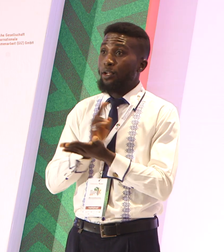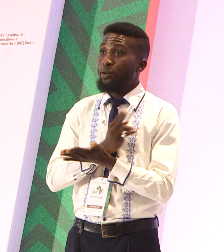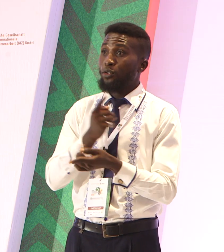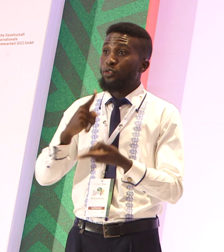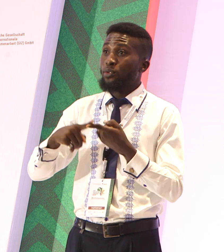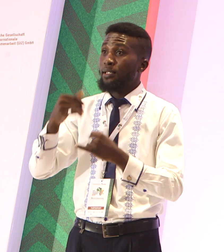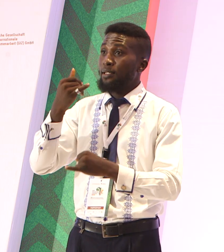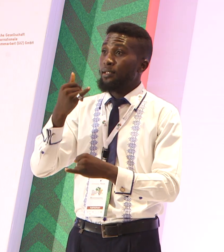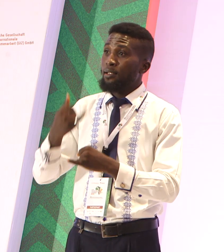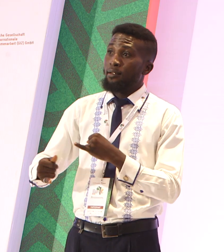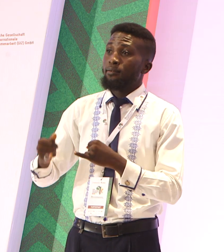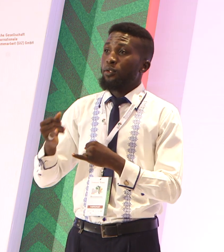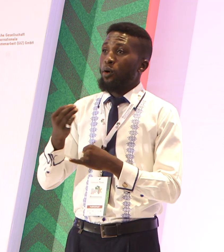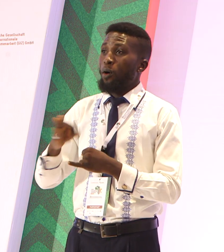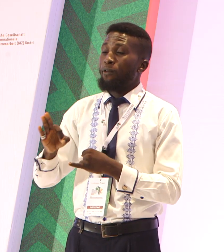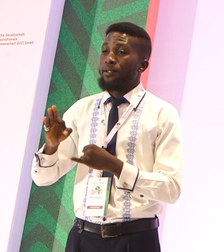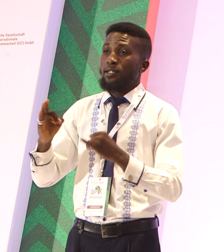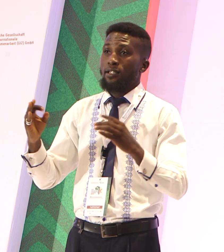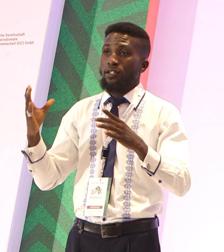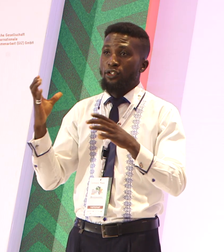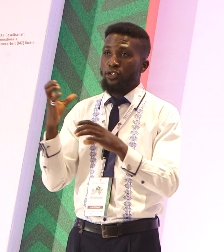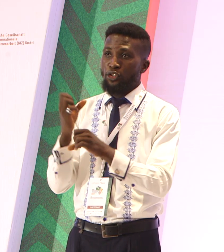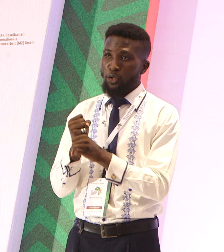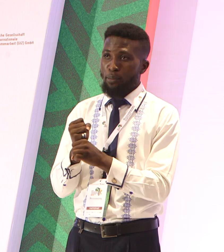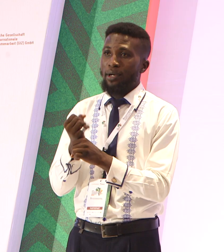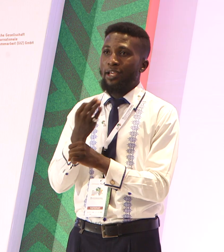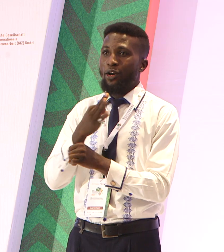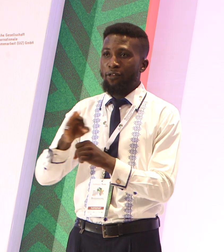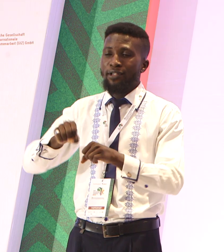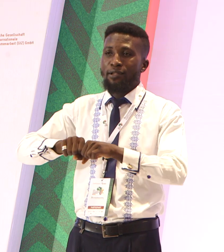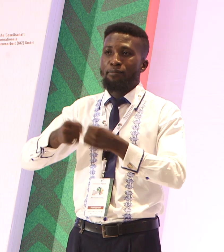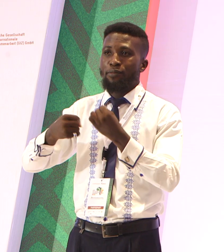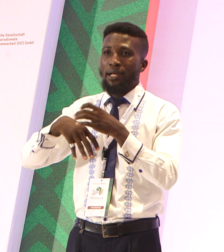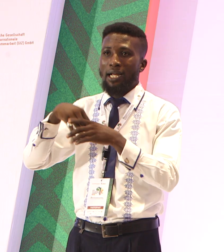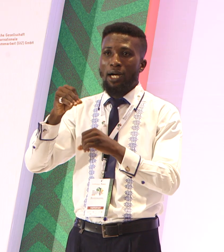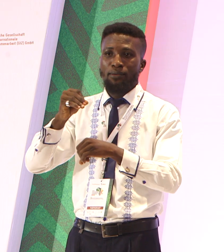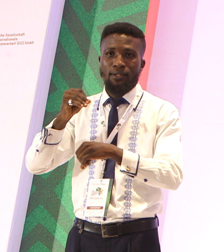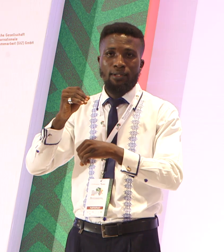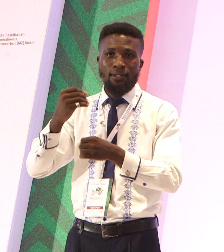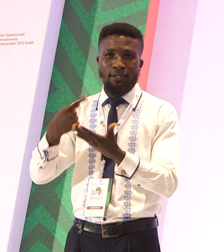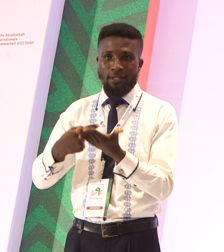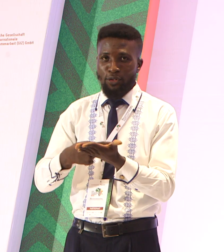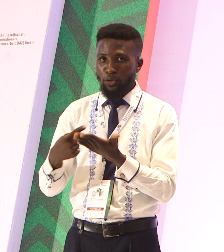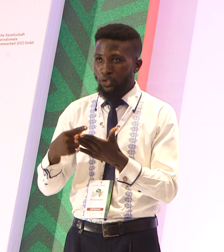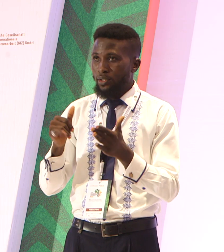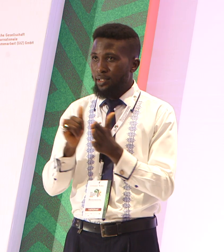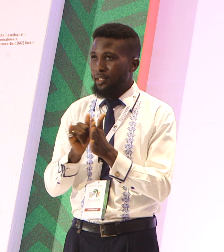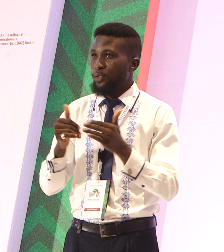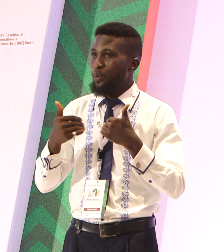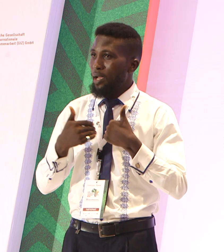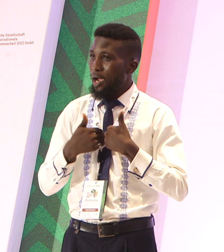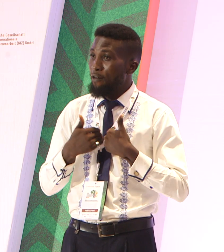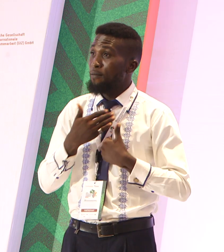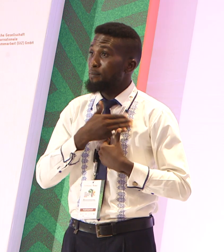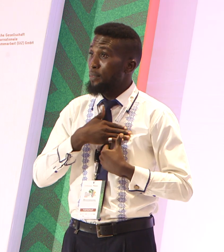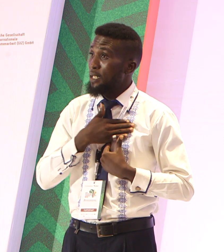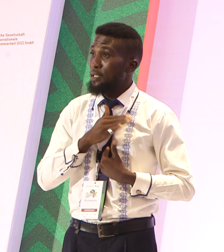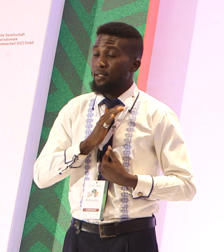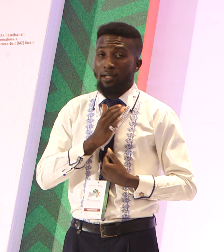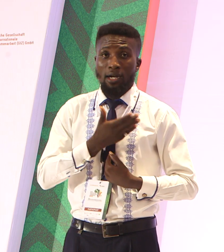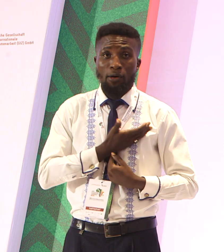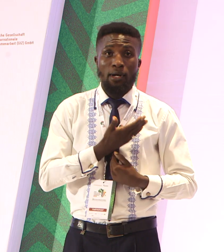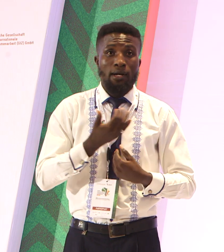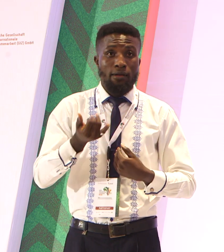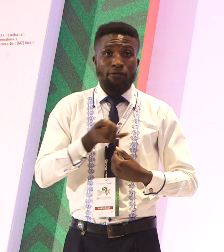summary of the breakout sessions that we had. Please, our very distinguished guests, let me